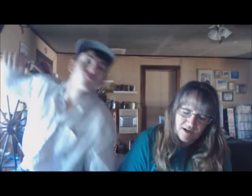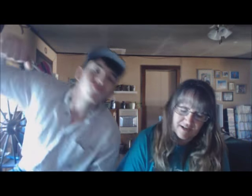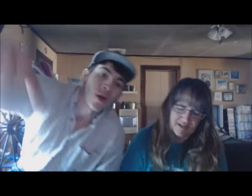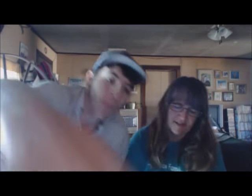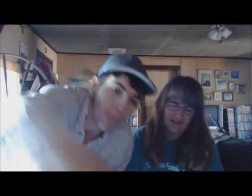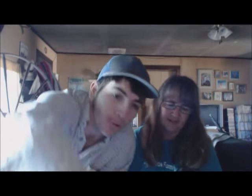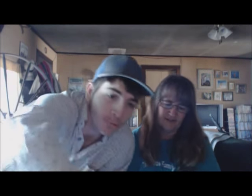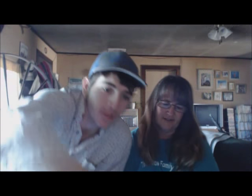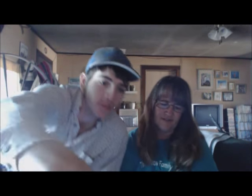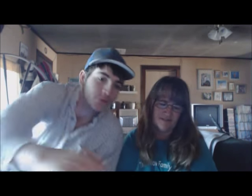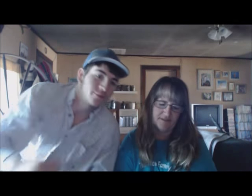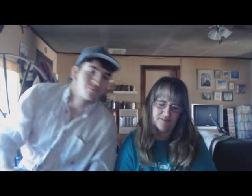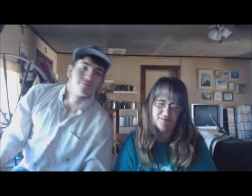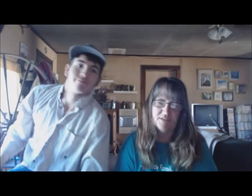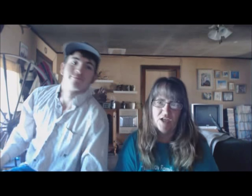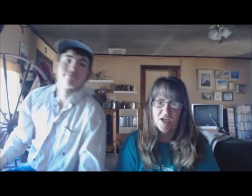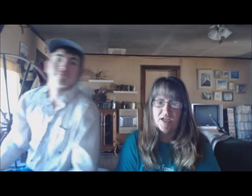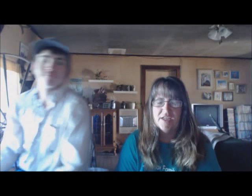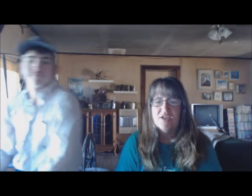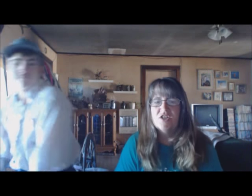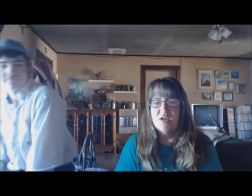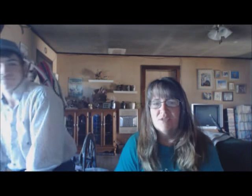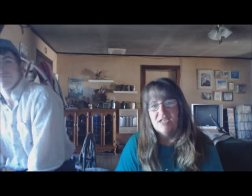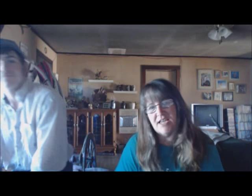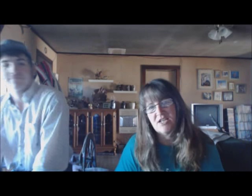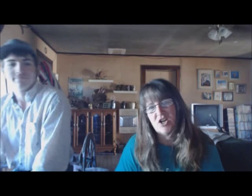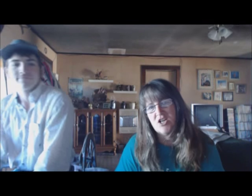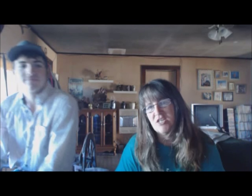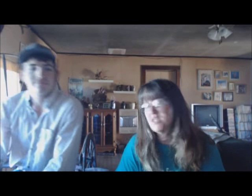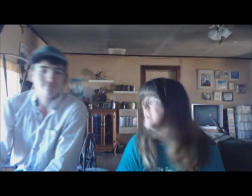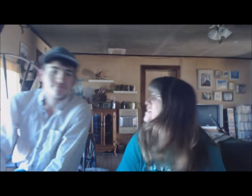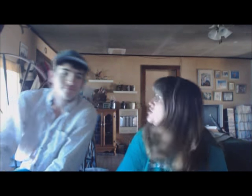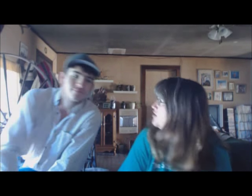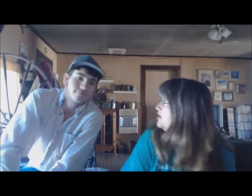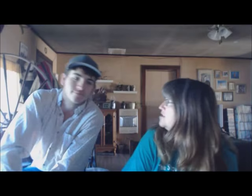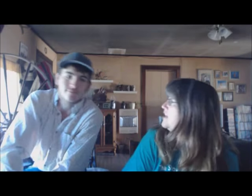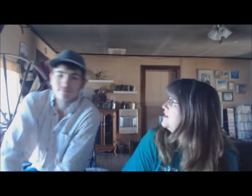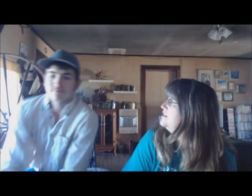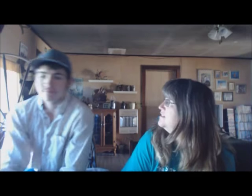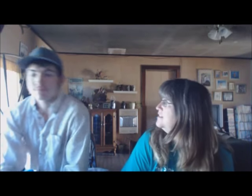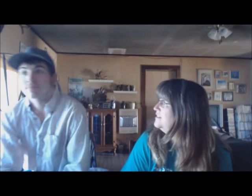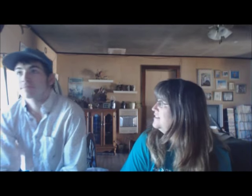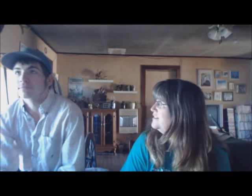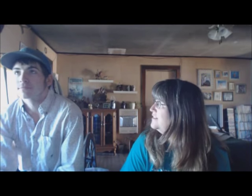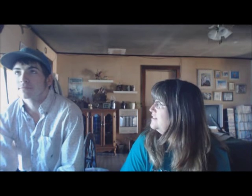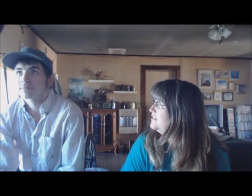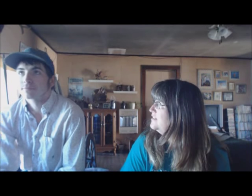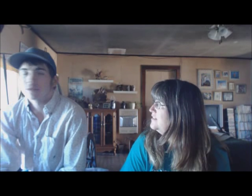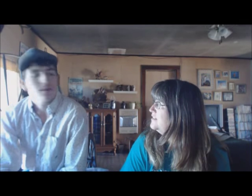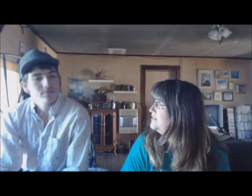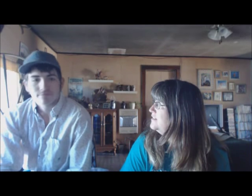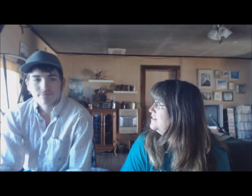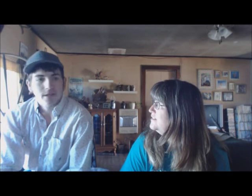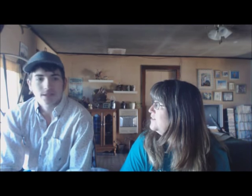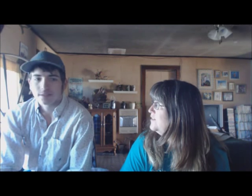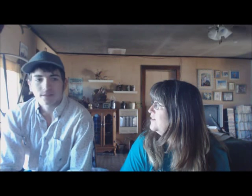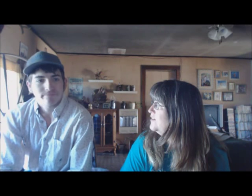Alright. Boom, right through. Yesterday was Naked Gardening Day. Did you garden naked? No. I didn't know.